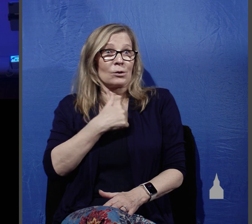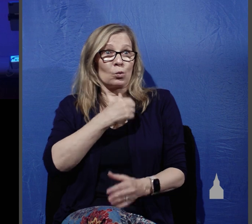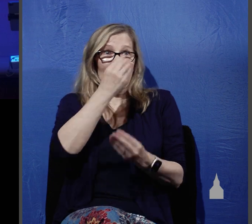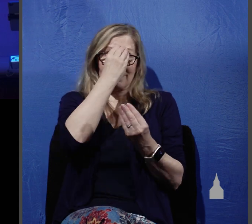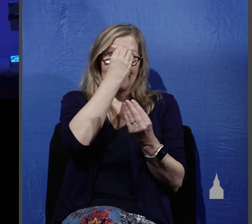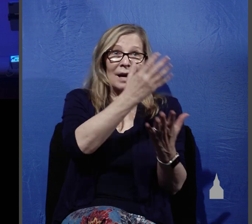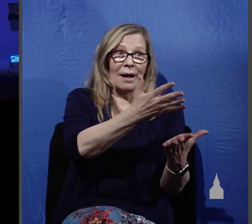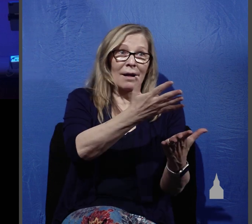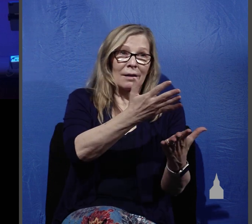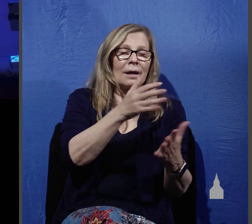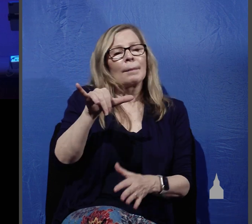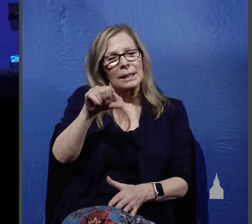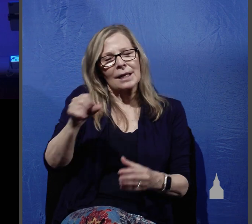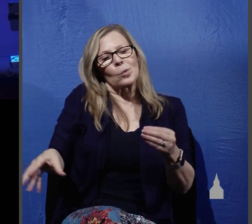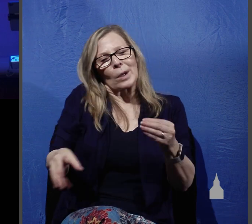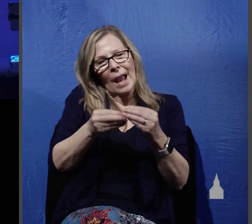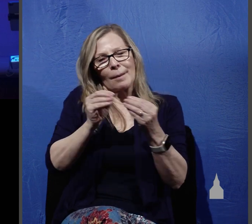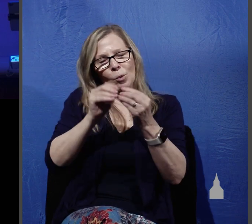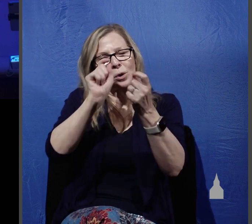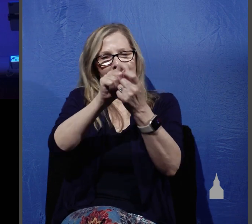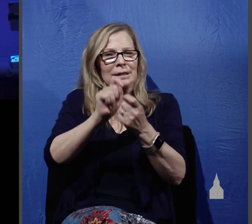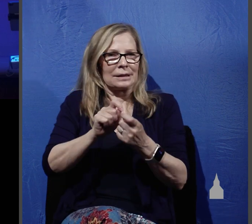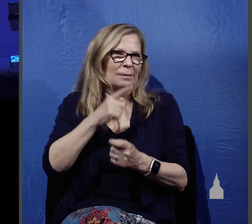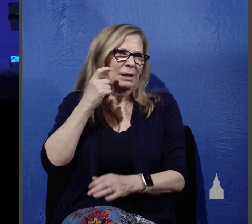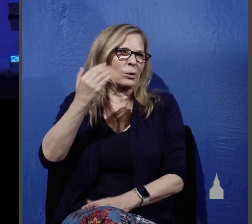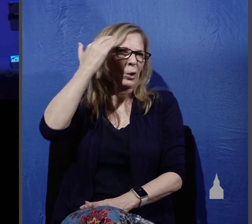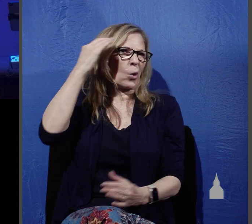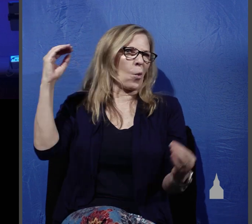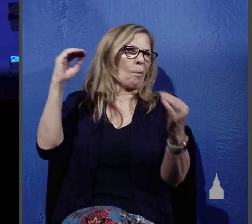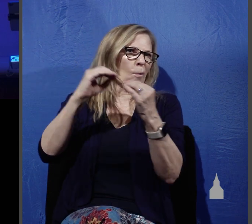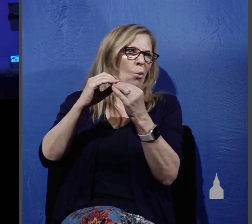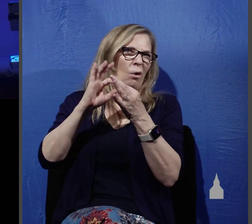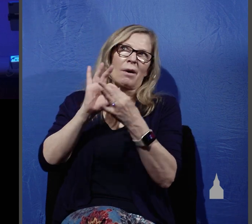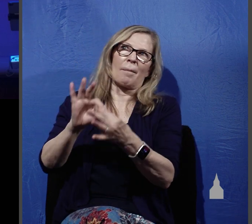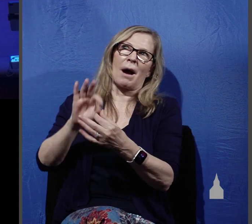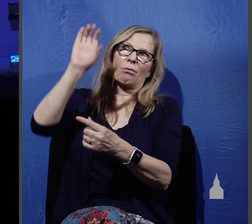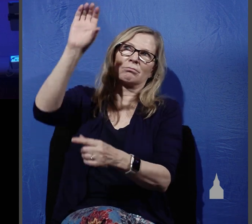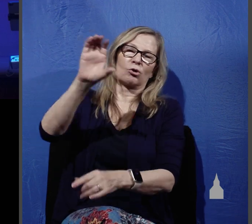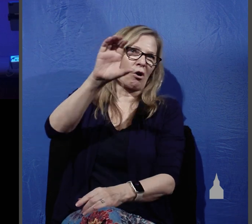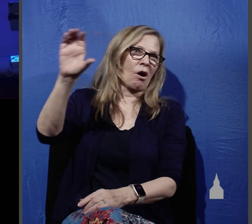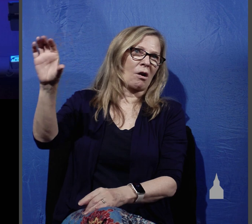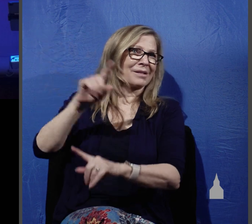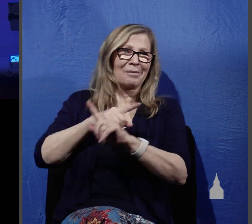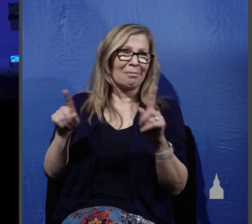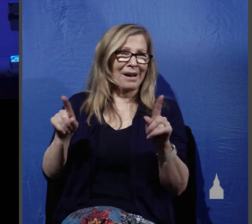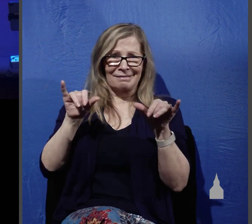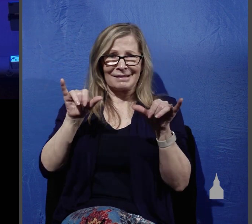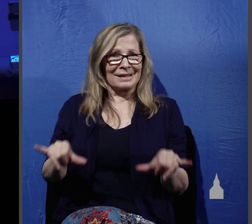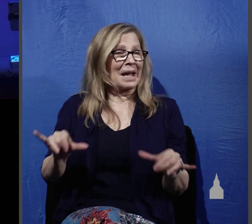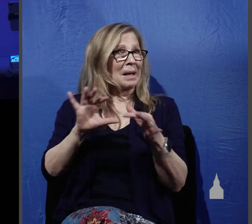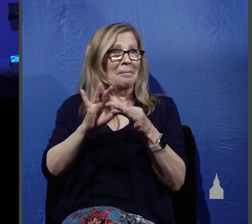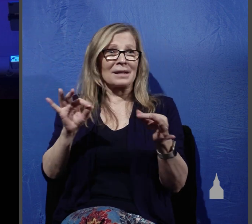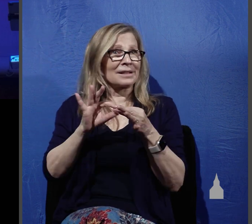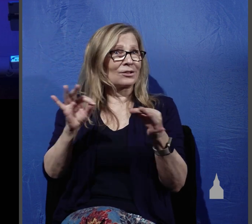we give more details because we know more about the cross. But in essence, it's the same message that Jesus is king,